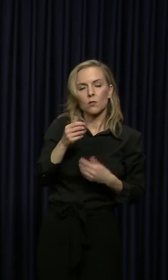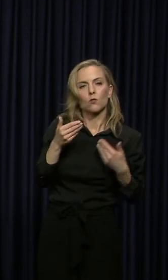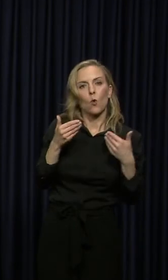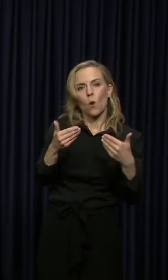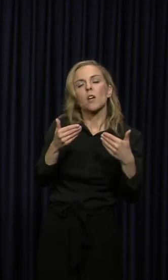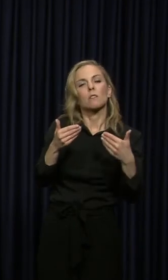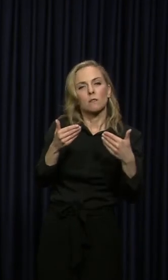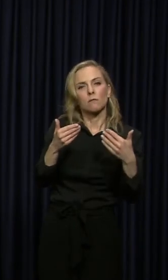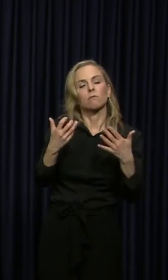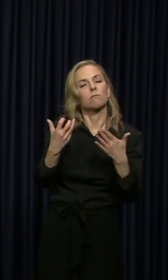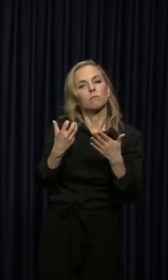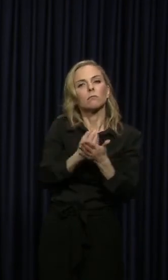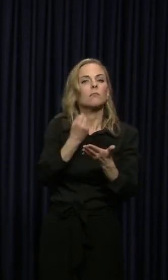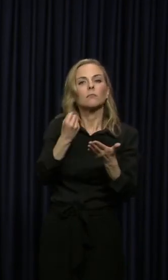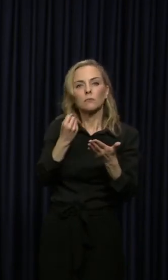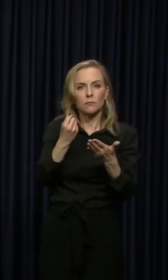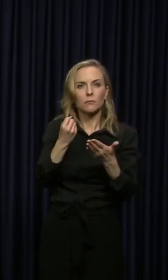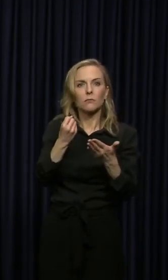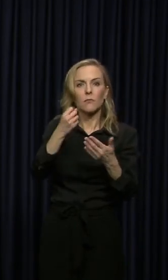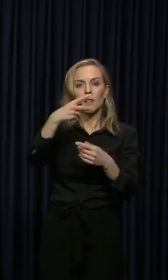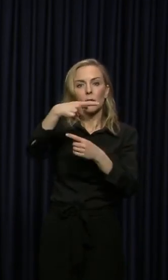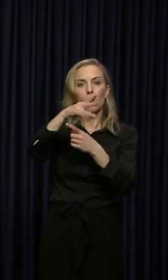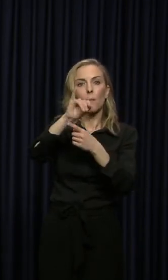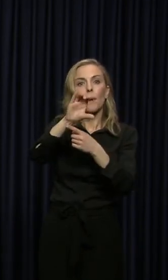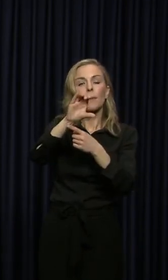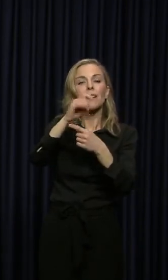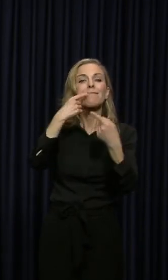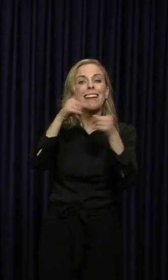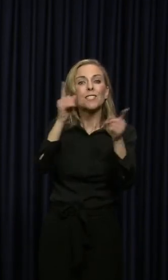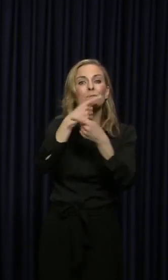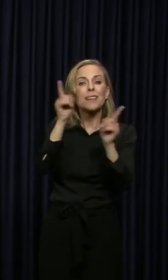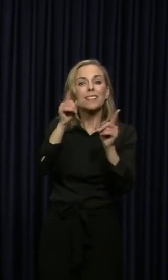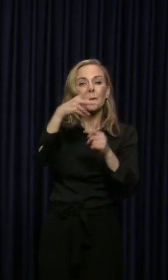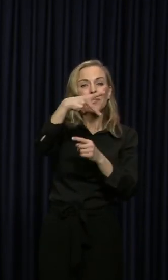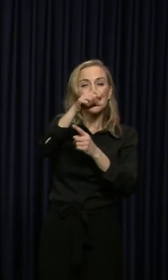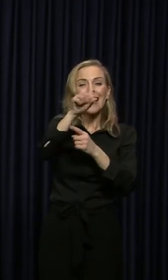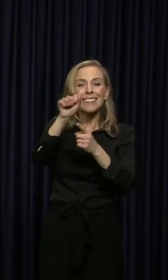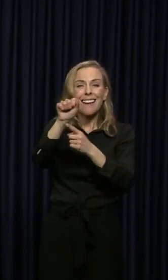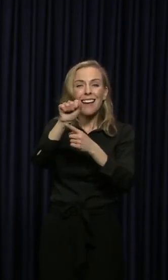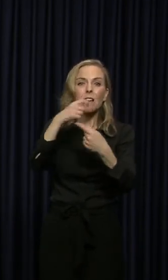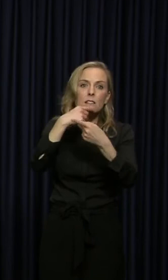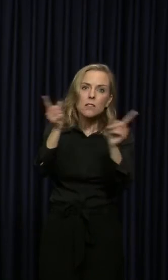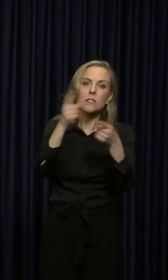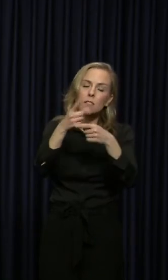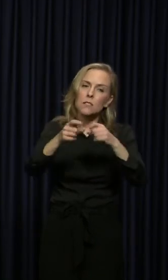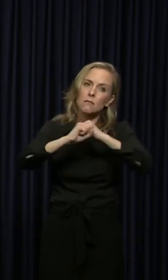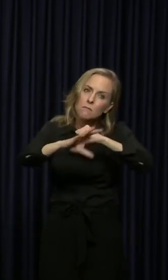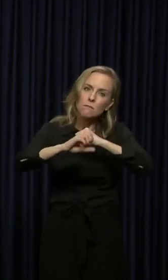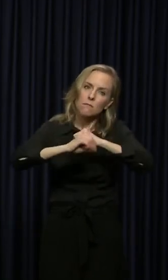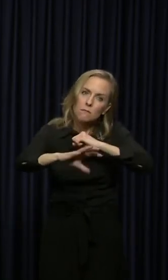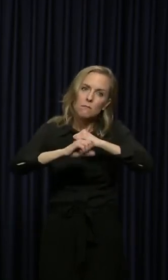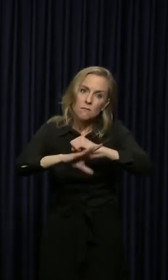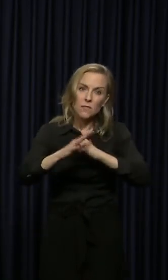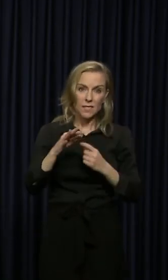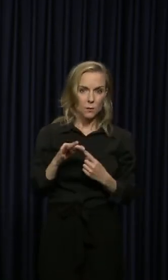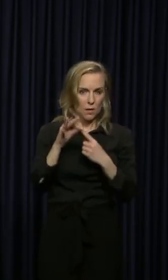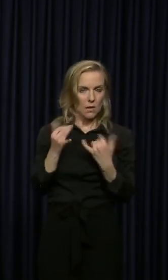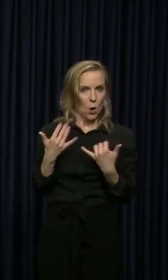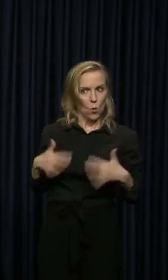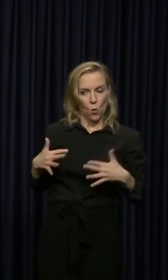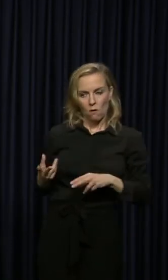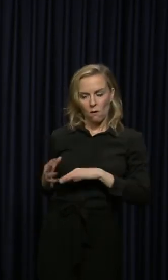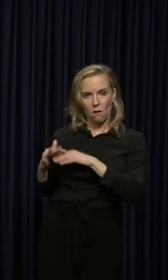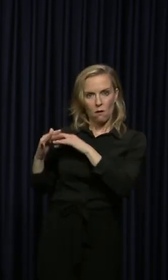crank up the public announcements, especially with the cases we've had today. And with some of the